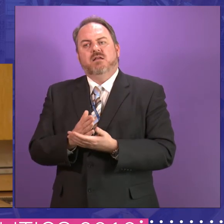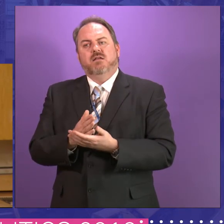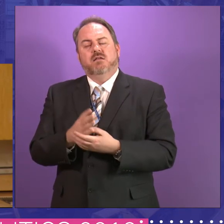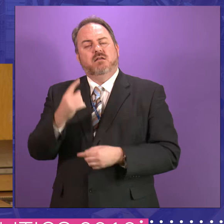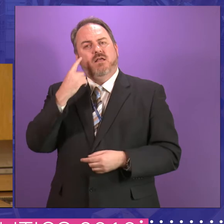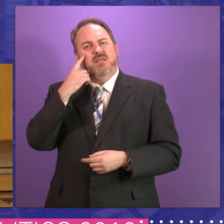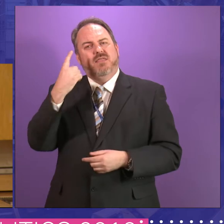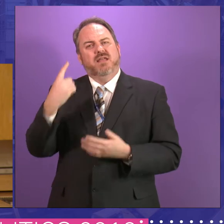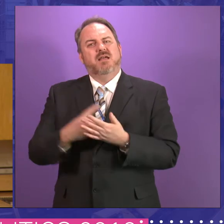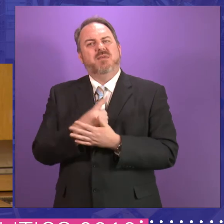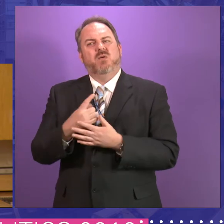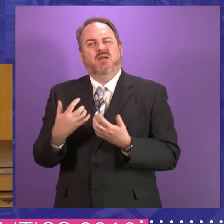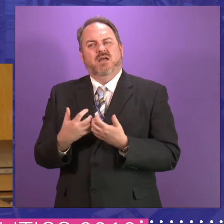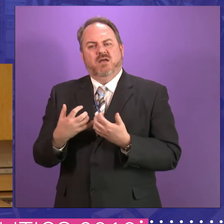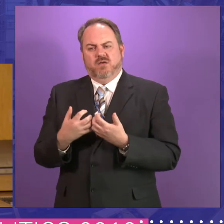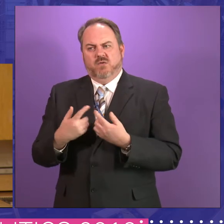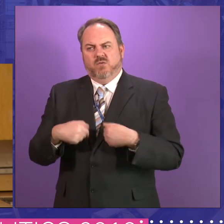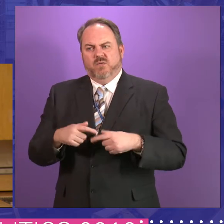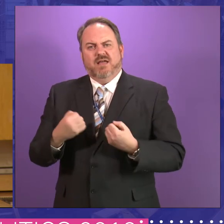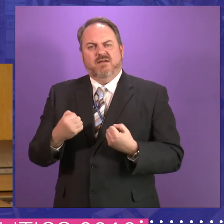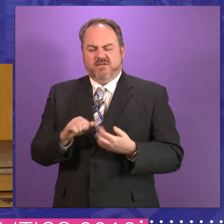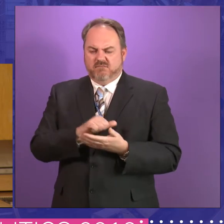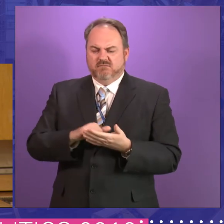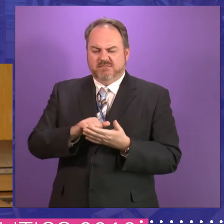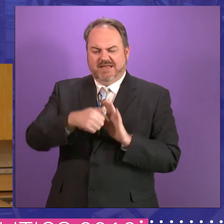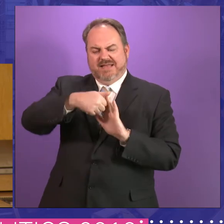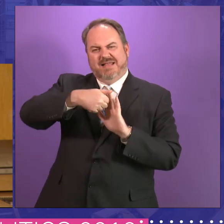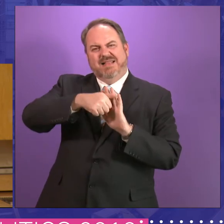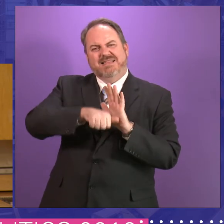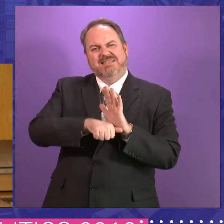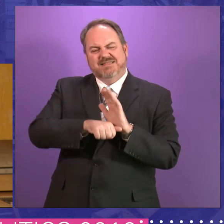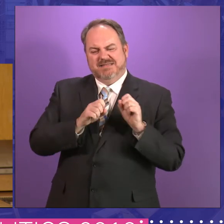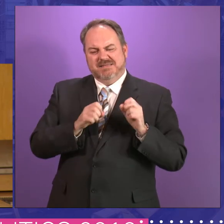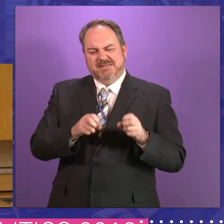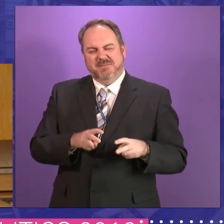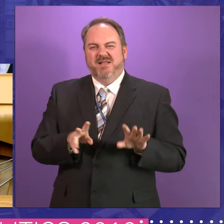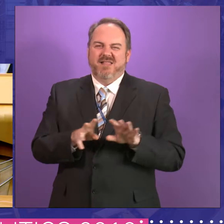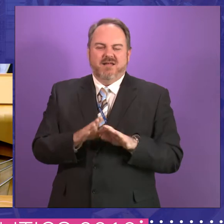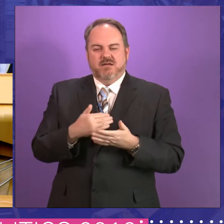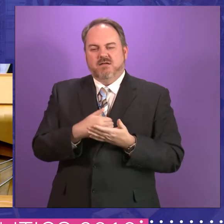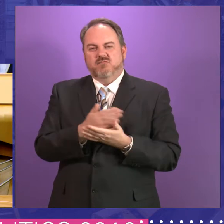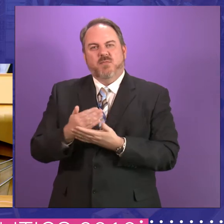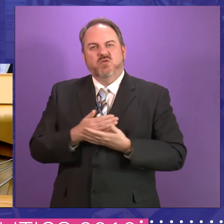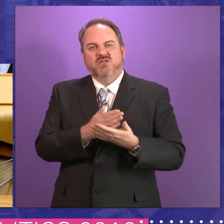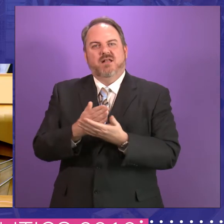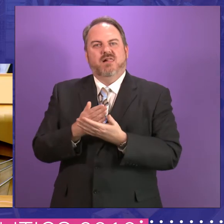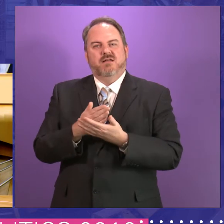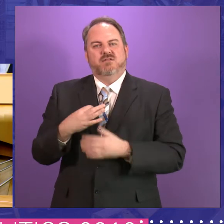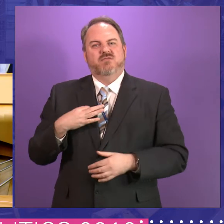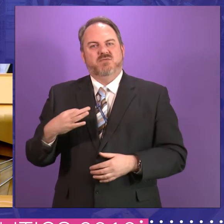there was this notion that we'd have a list system, which is a form of PR, but we still have first past the post.